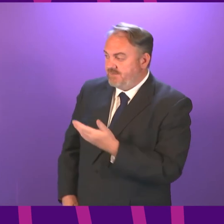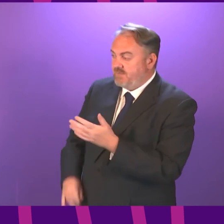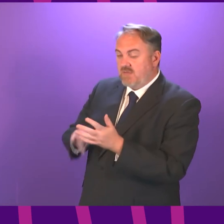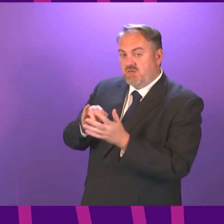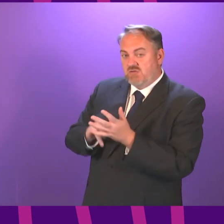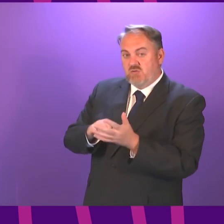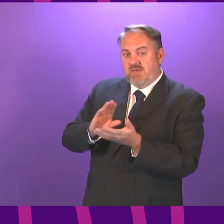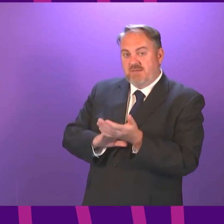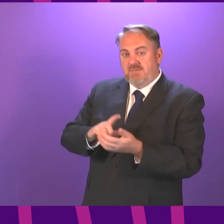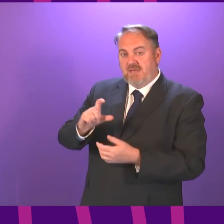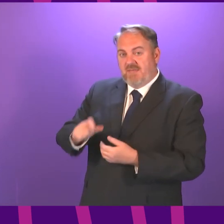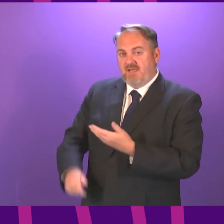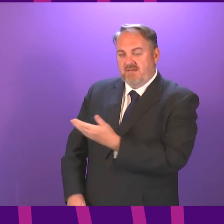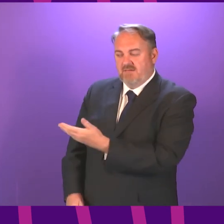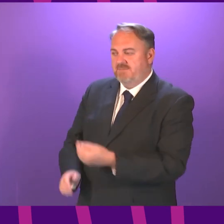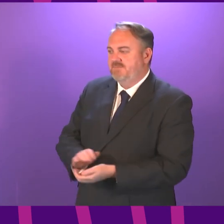by Graeme Simpson